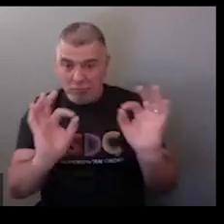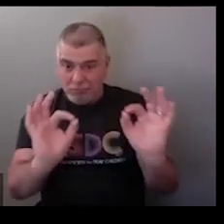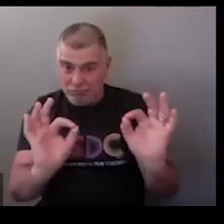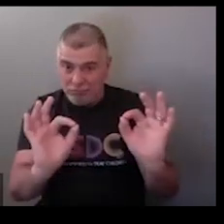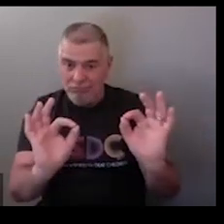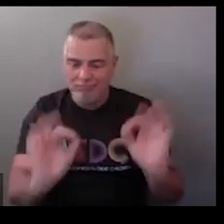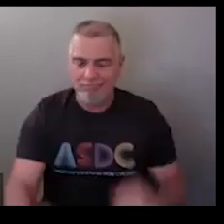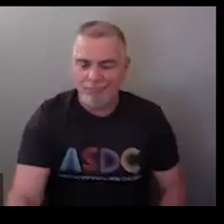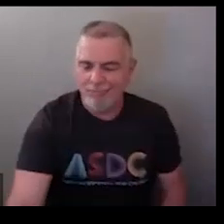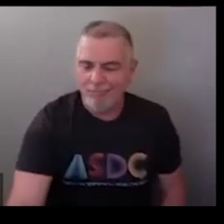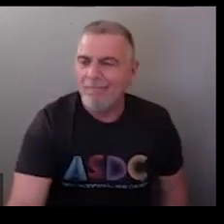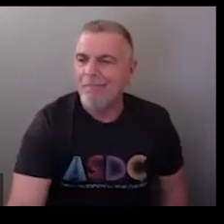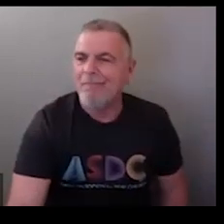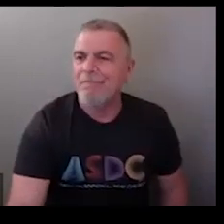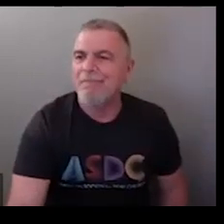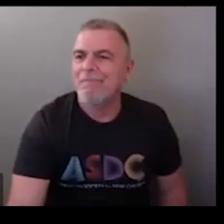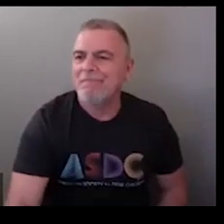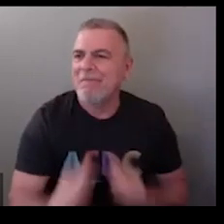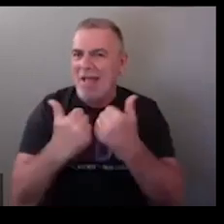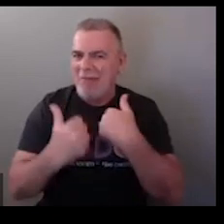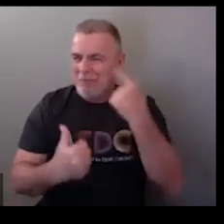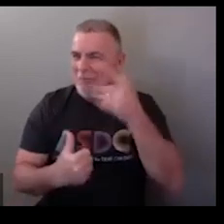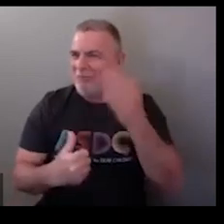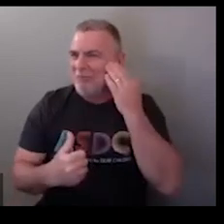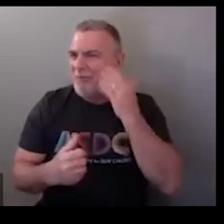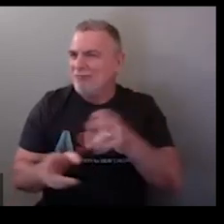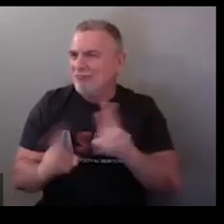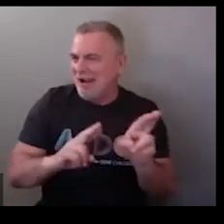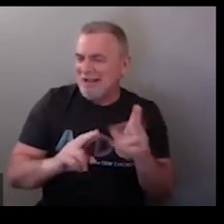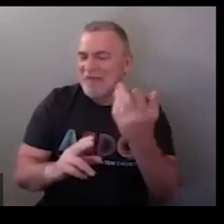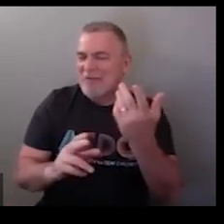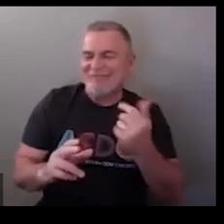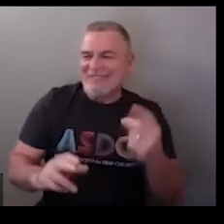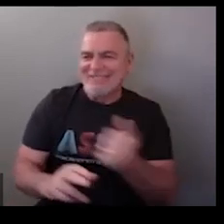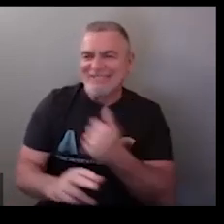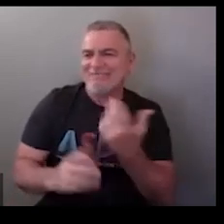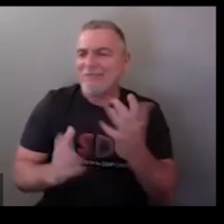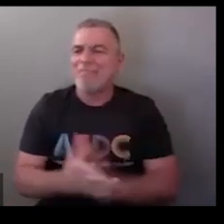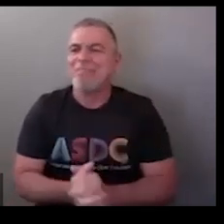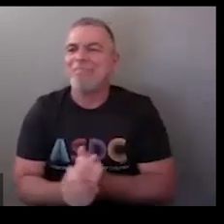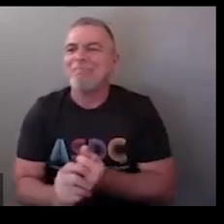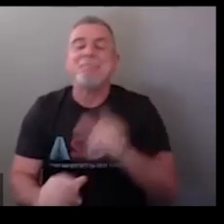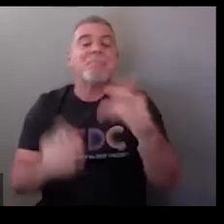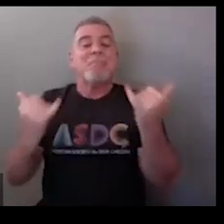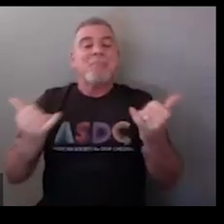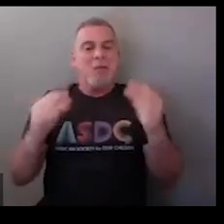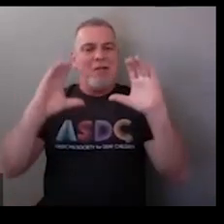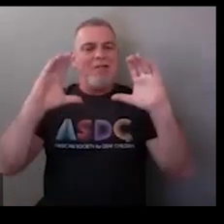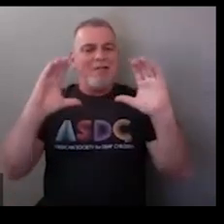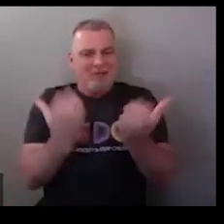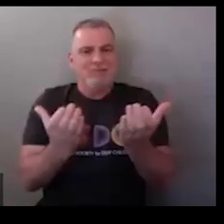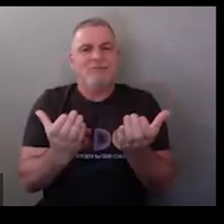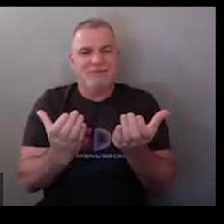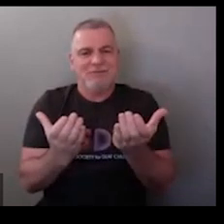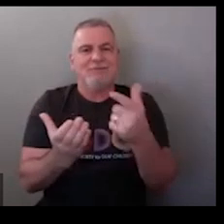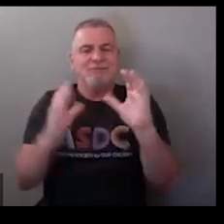ok hopefully everybody's with me so far it's hard to know if they're ready to move on so the pearls